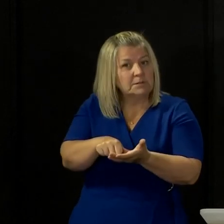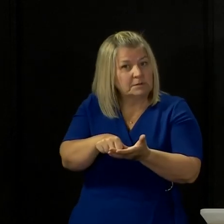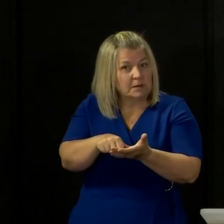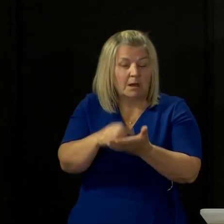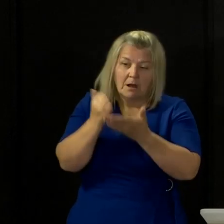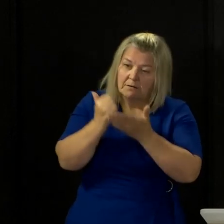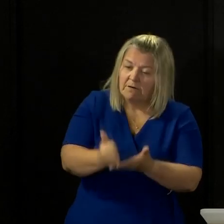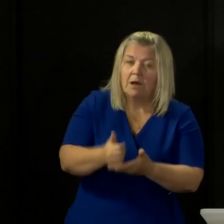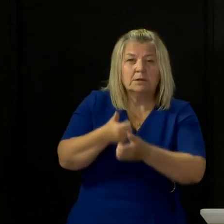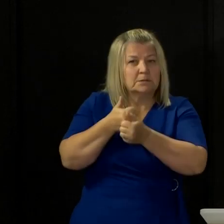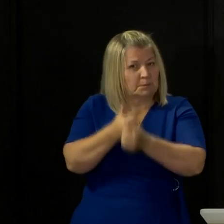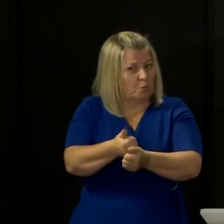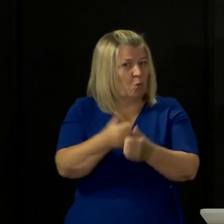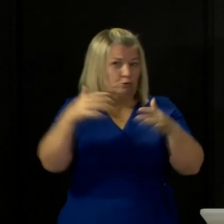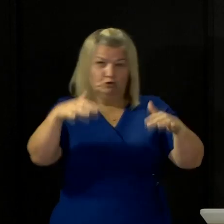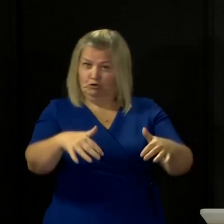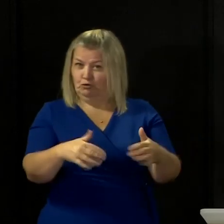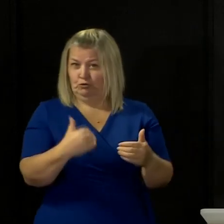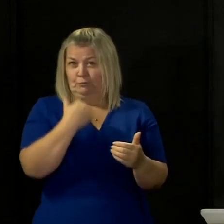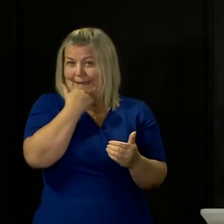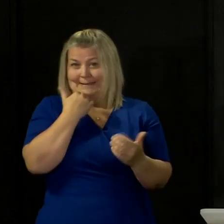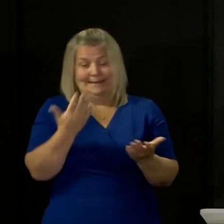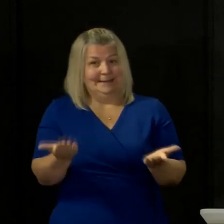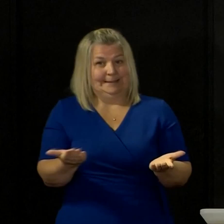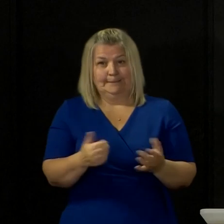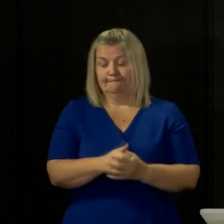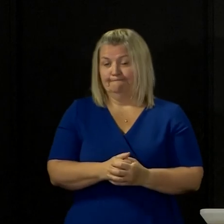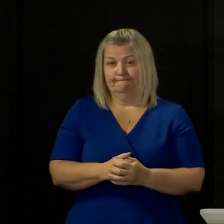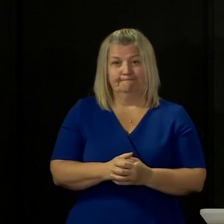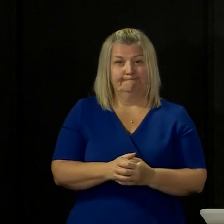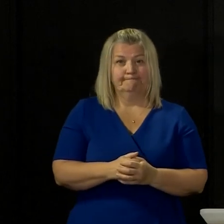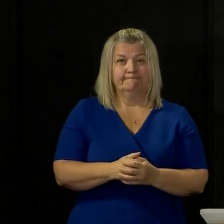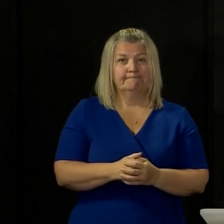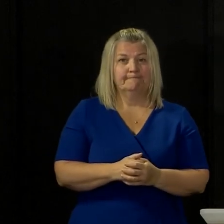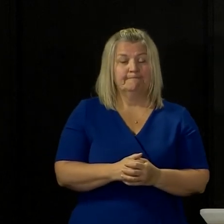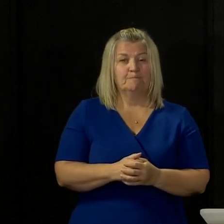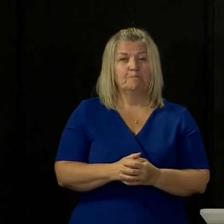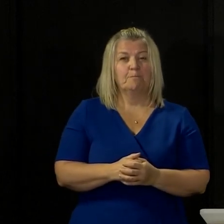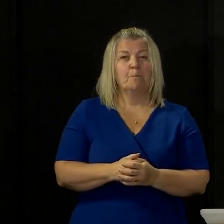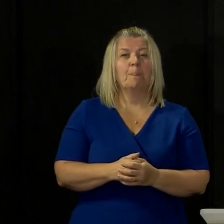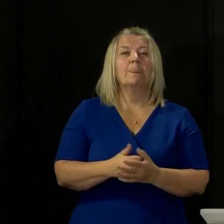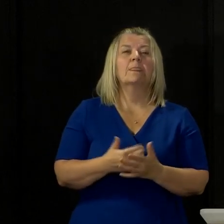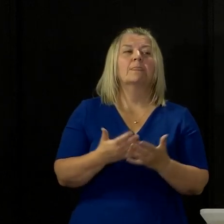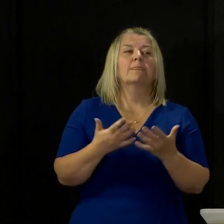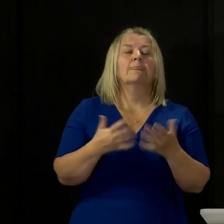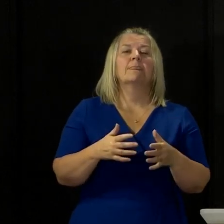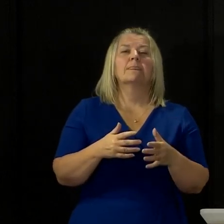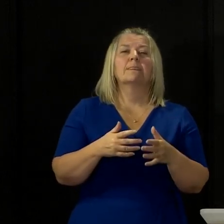advice and support on an ongoing basis as we possibly can. Alan Smith from Bower.